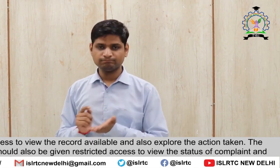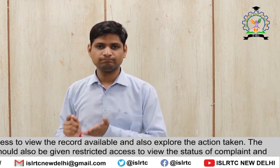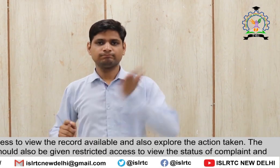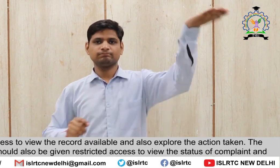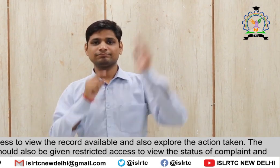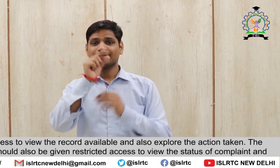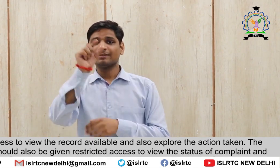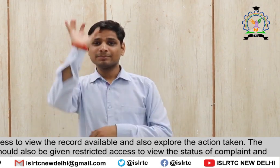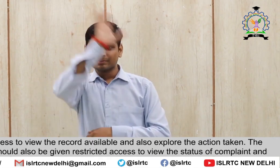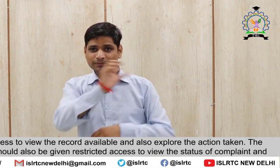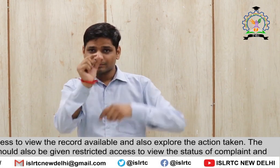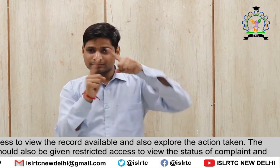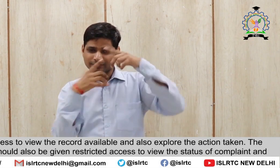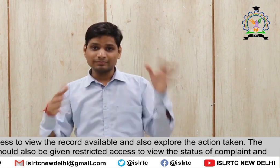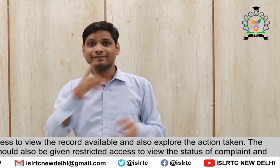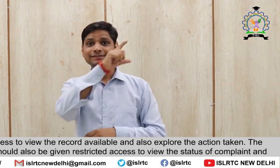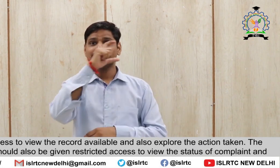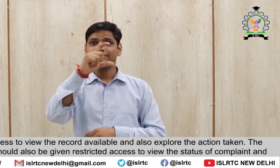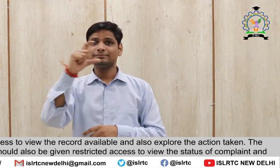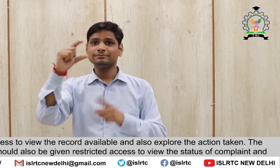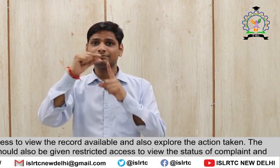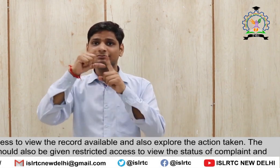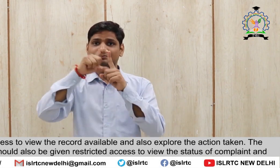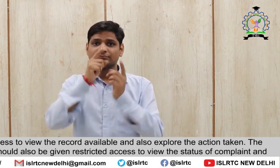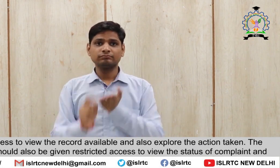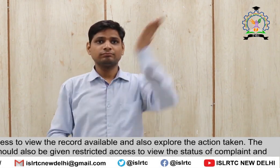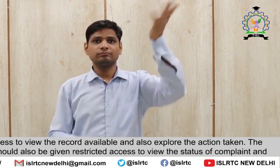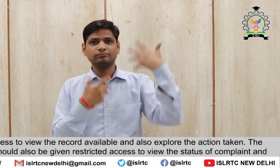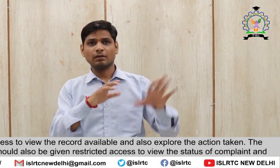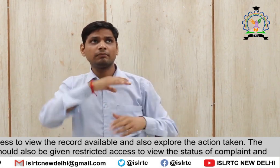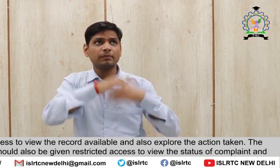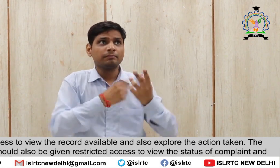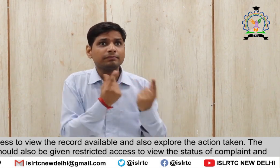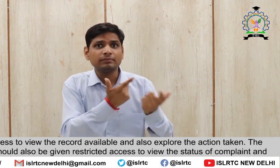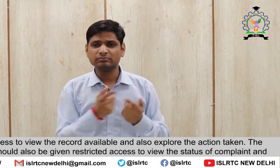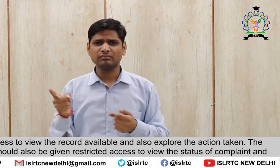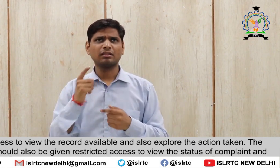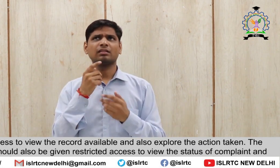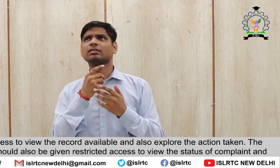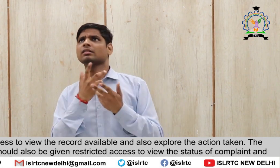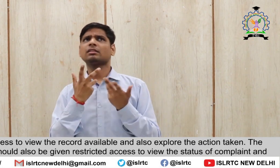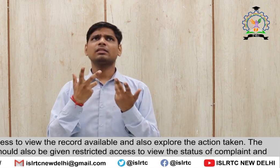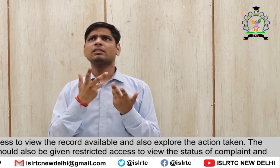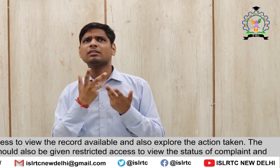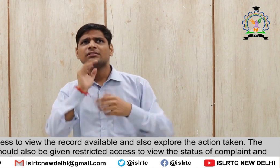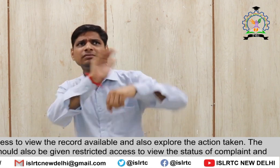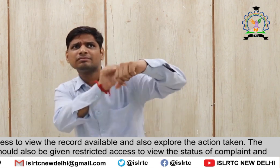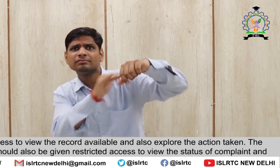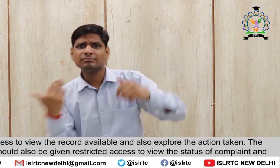Restricted access To view the record Available And also explore The action taken The complainant Should